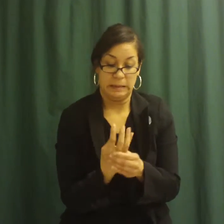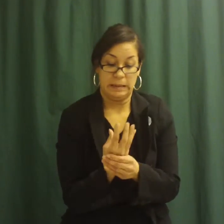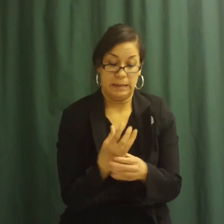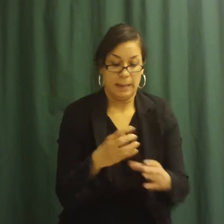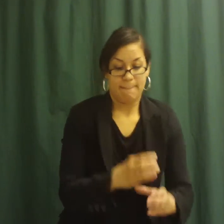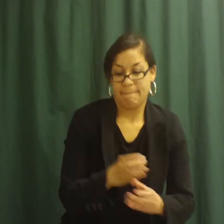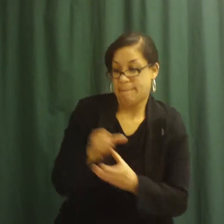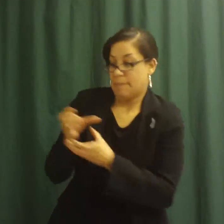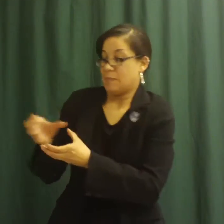die.